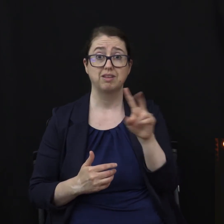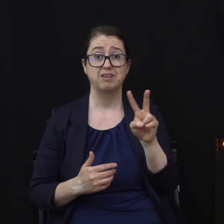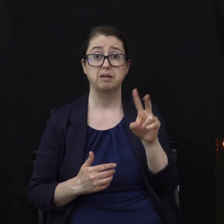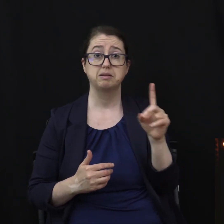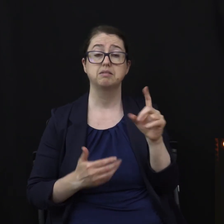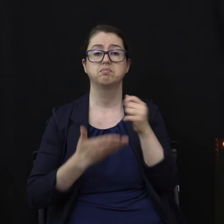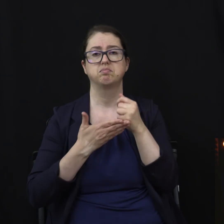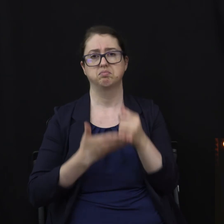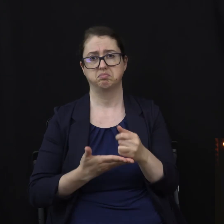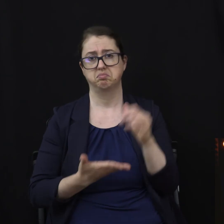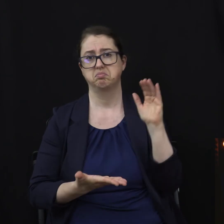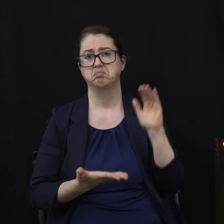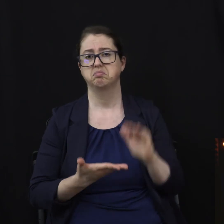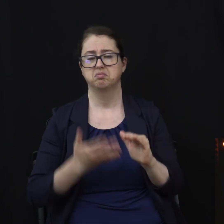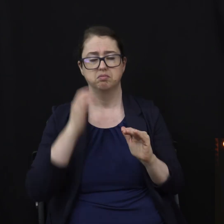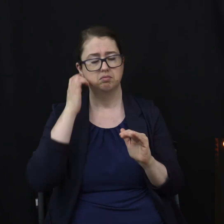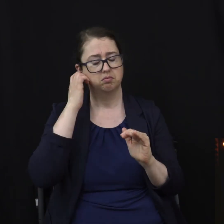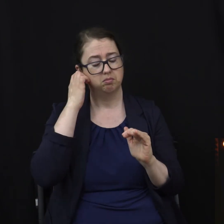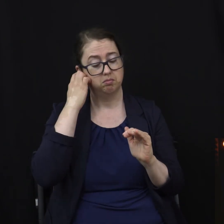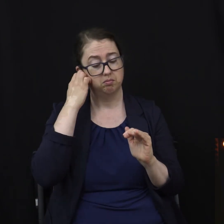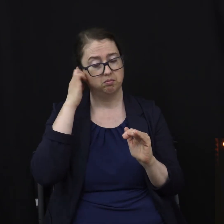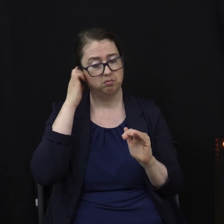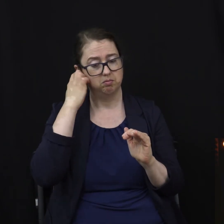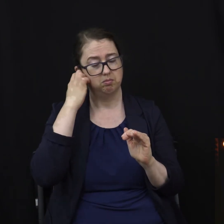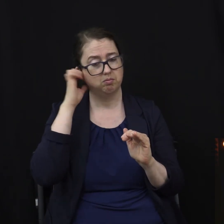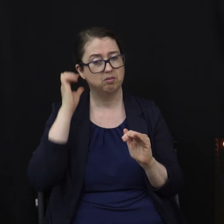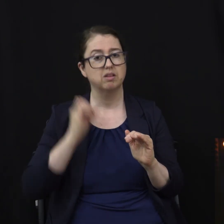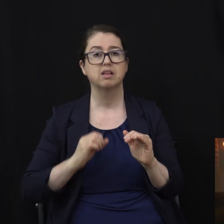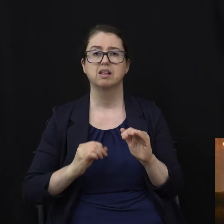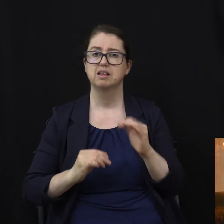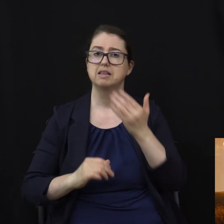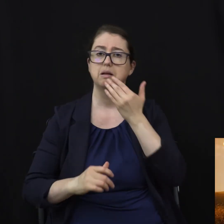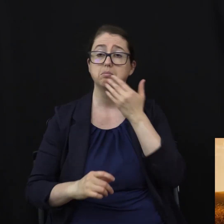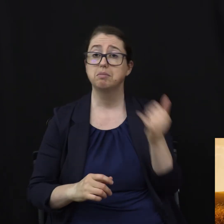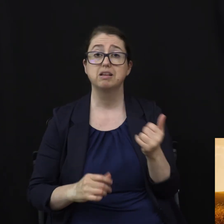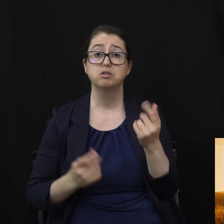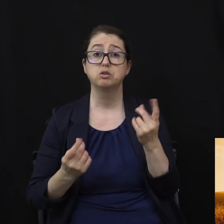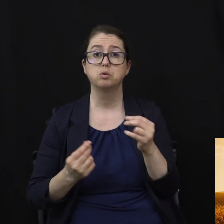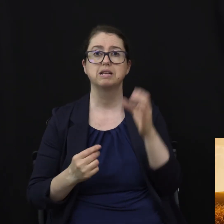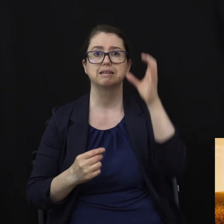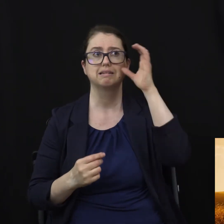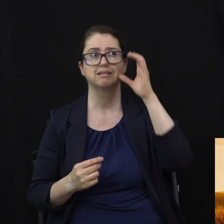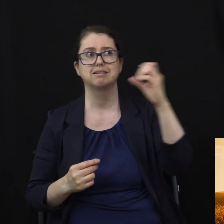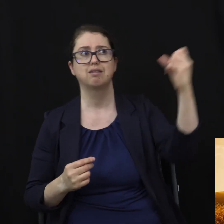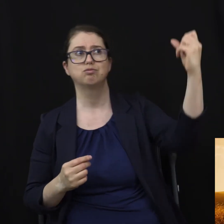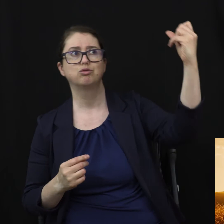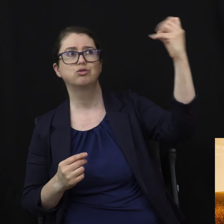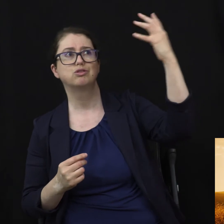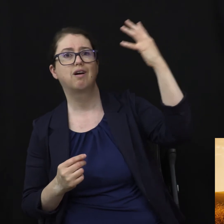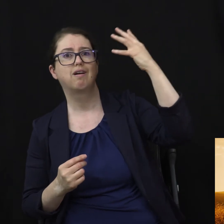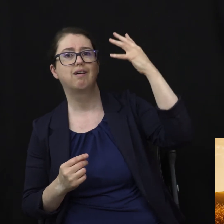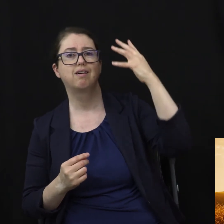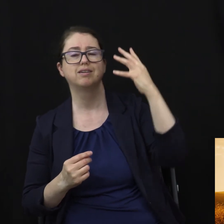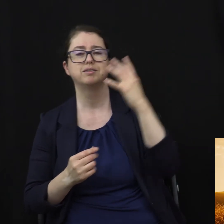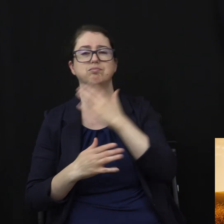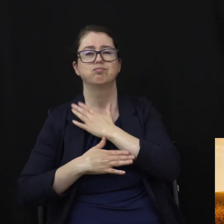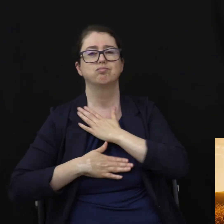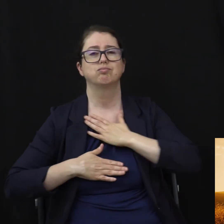Now the best supplementation remains a good sunbath. Exposure to sunlight helps increase the